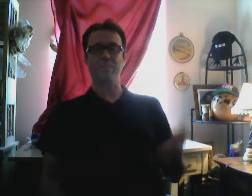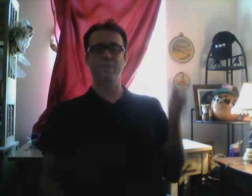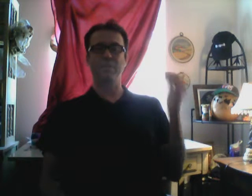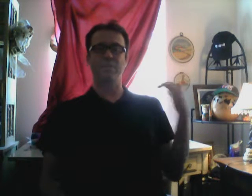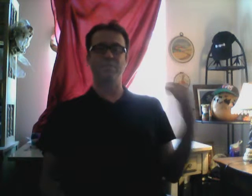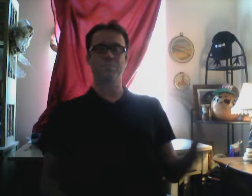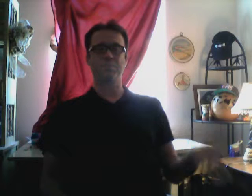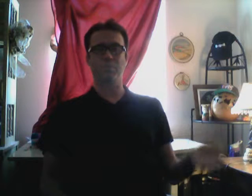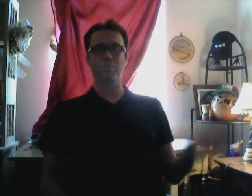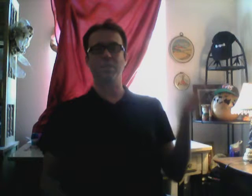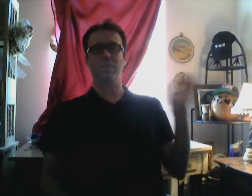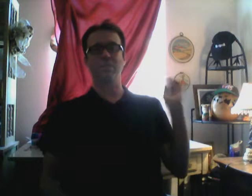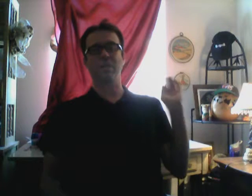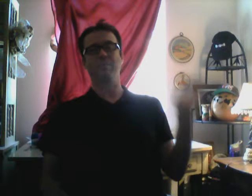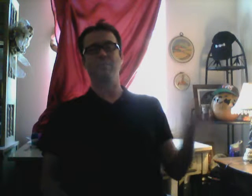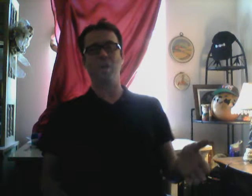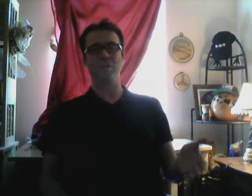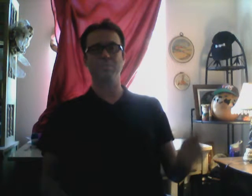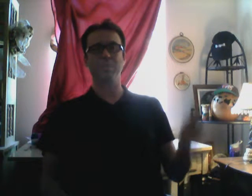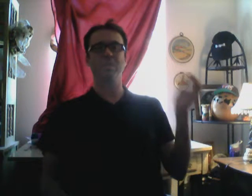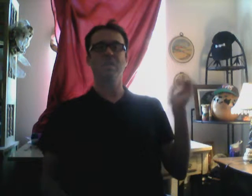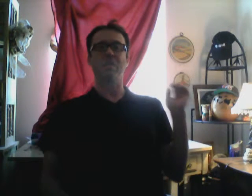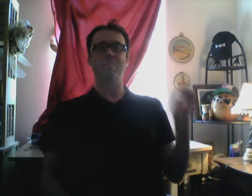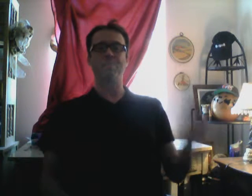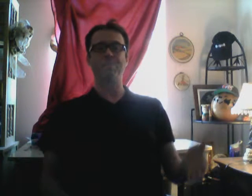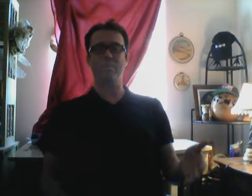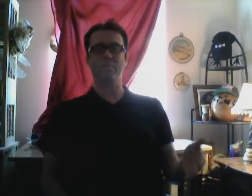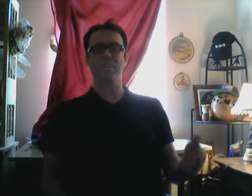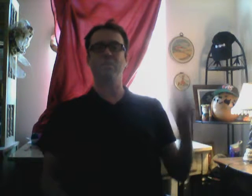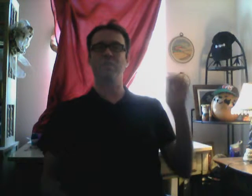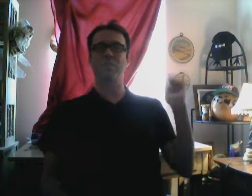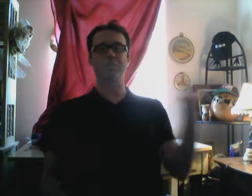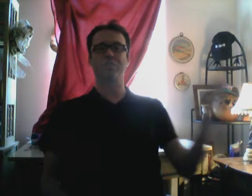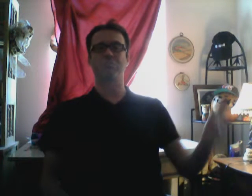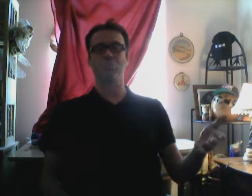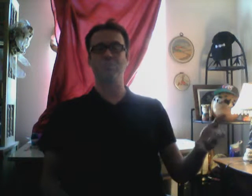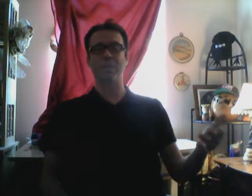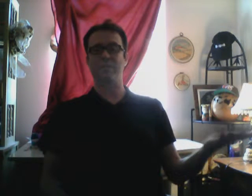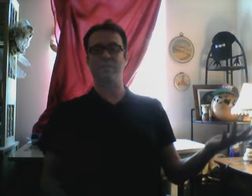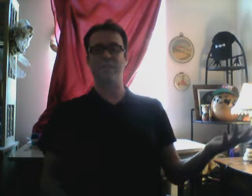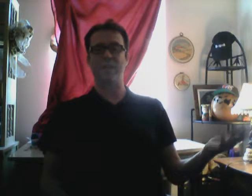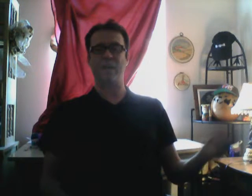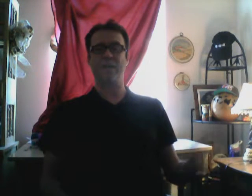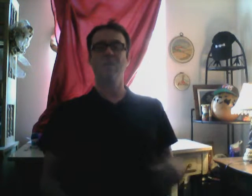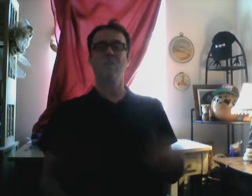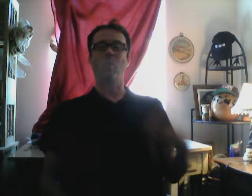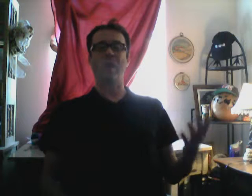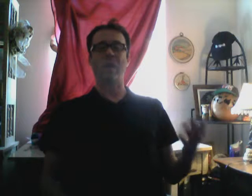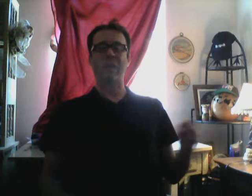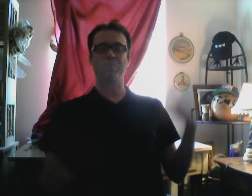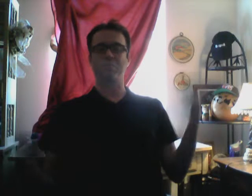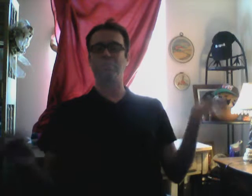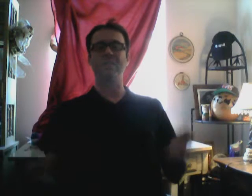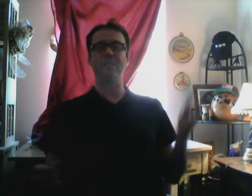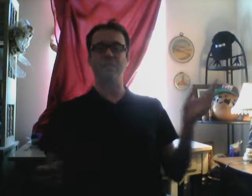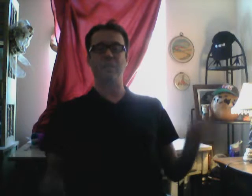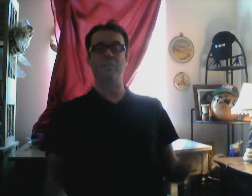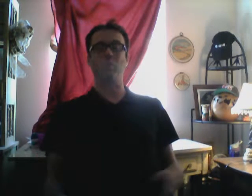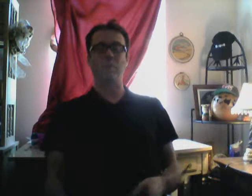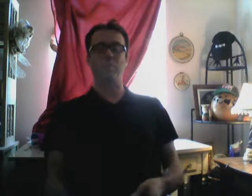me, they speared me, they mugged me, they beat me, then they just threw me out to die while I was bleeding and what I,